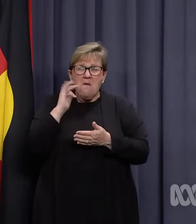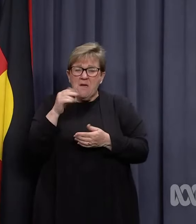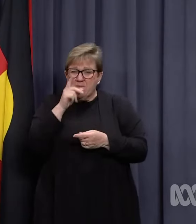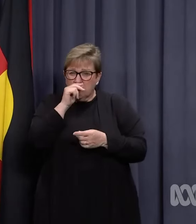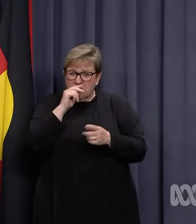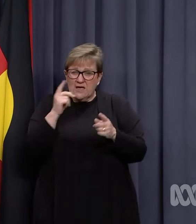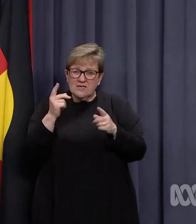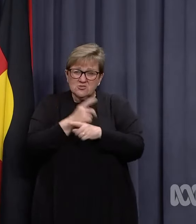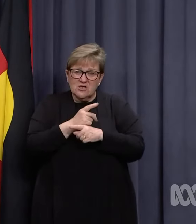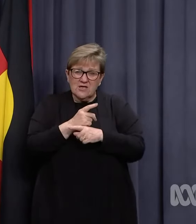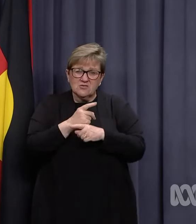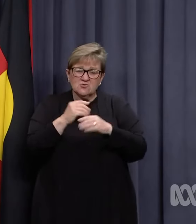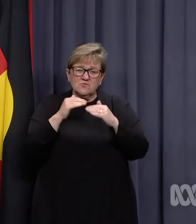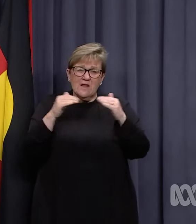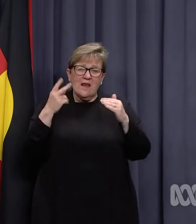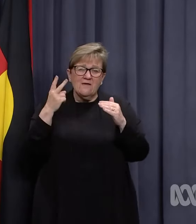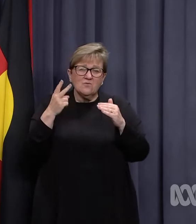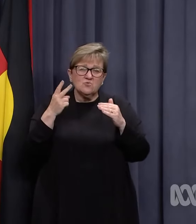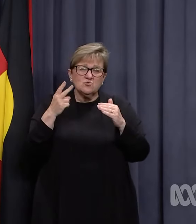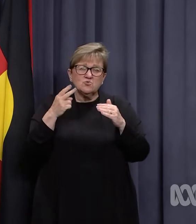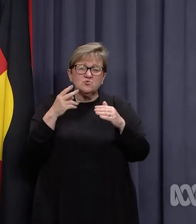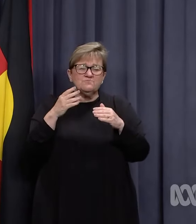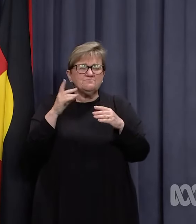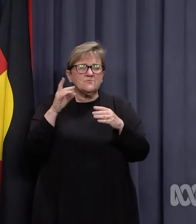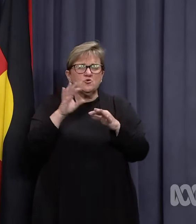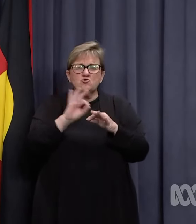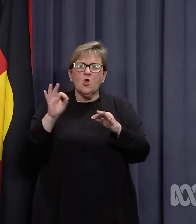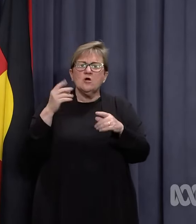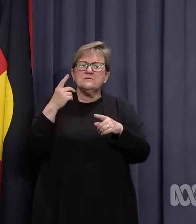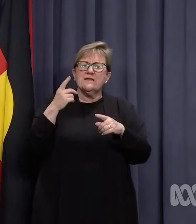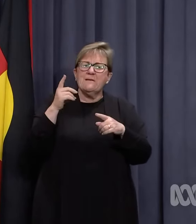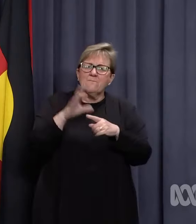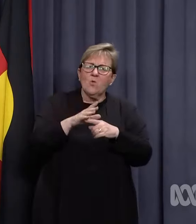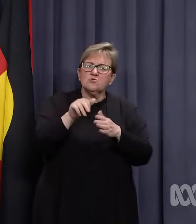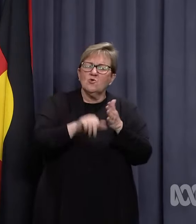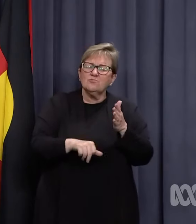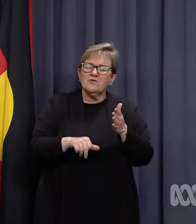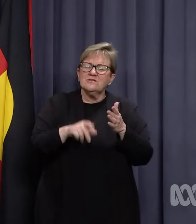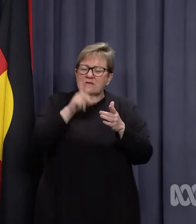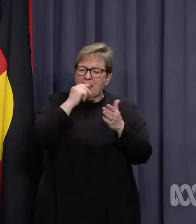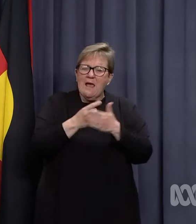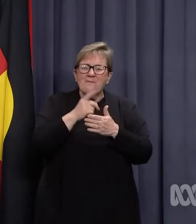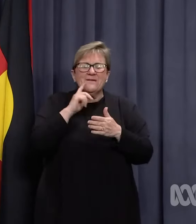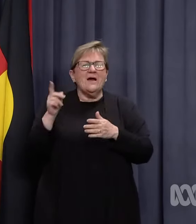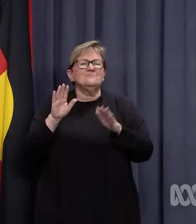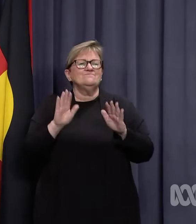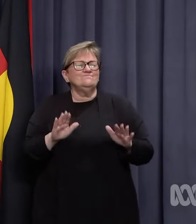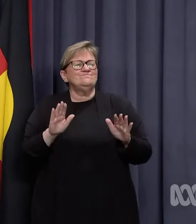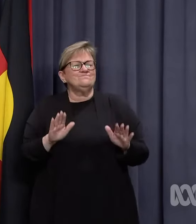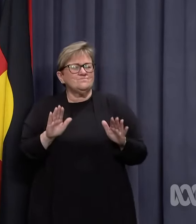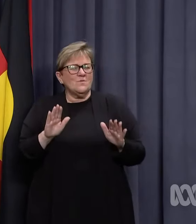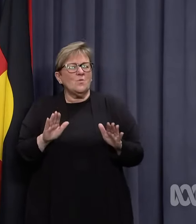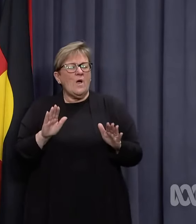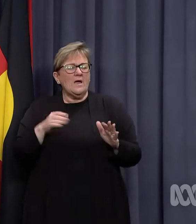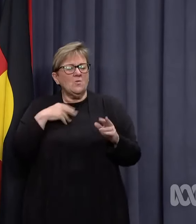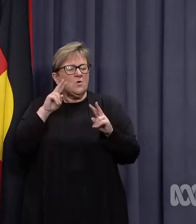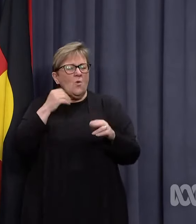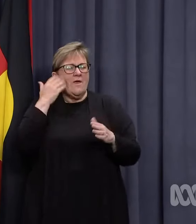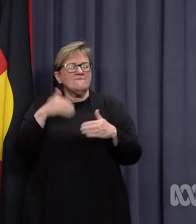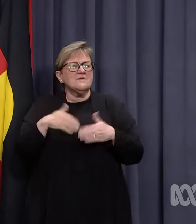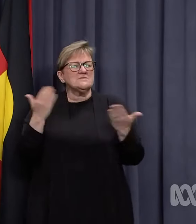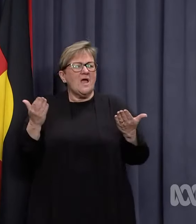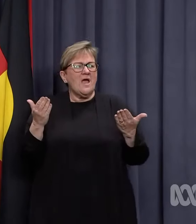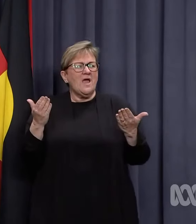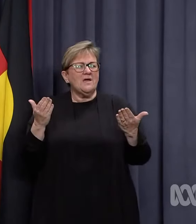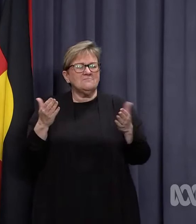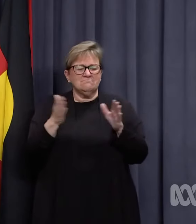changes to level two restrictions as they first imagined? Well, we're watching day by day, and the settings are examined day by day